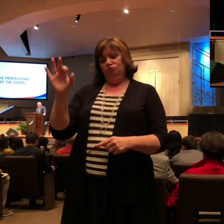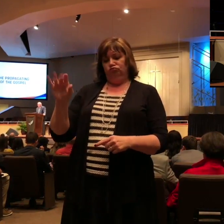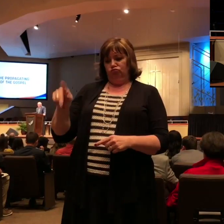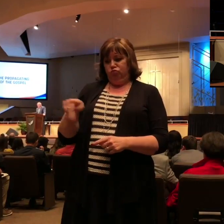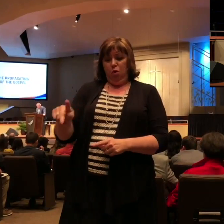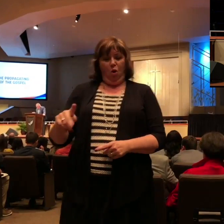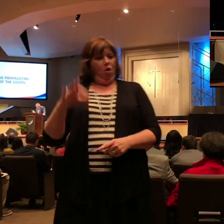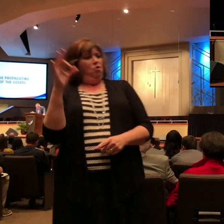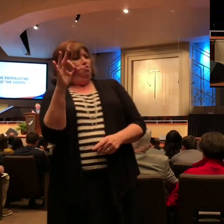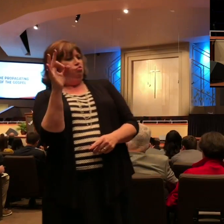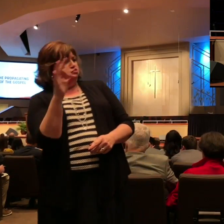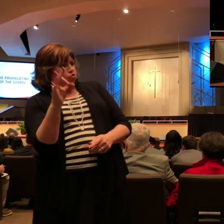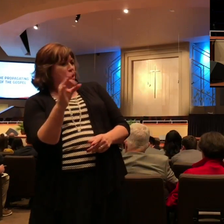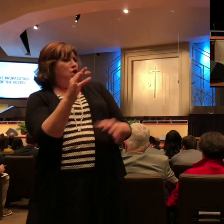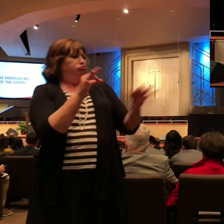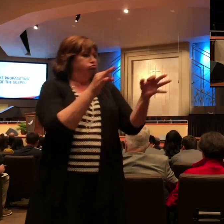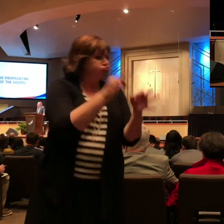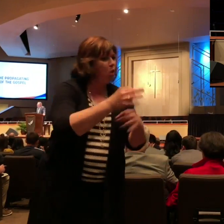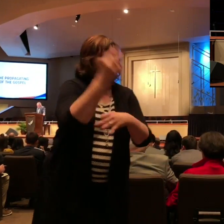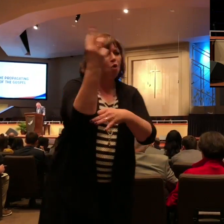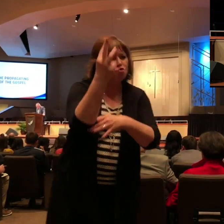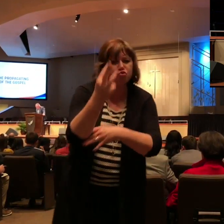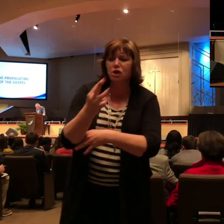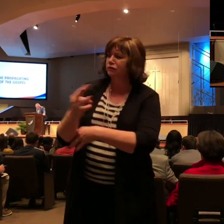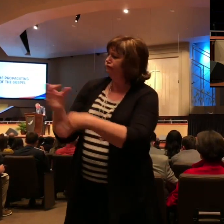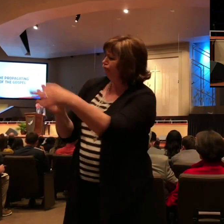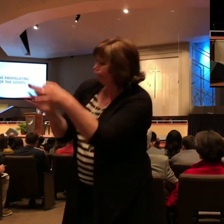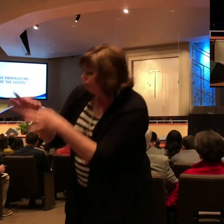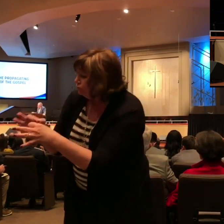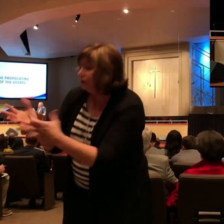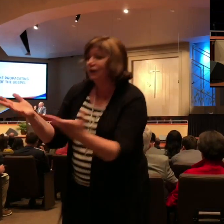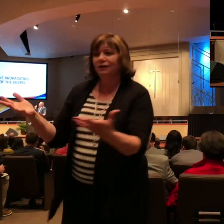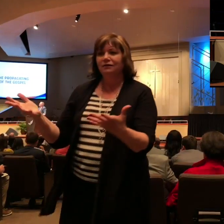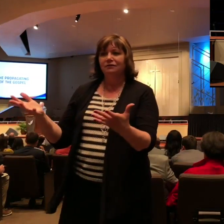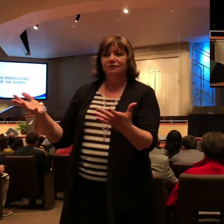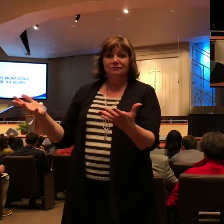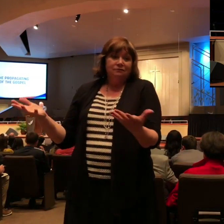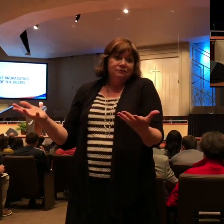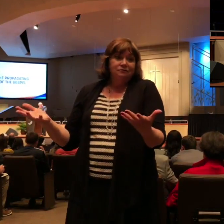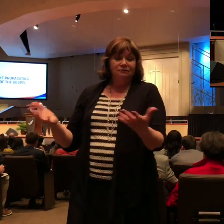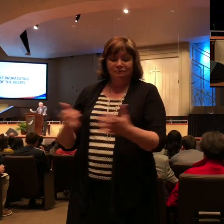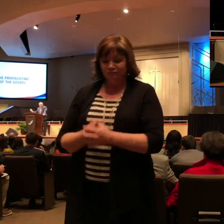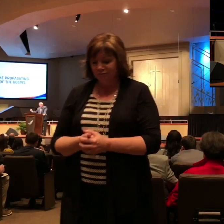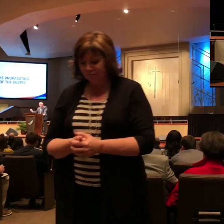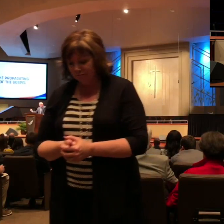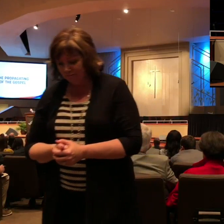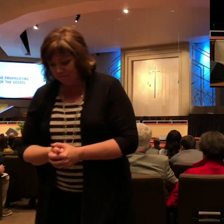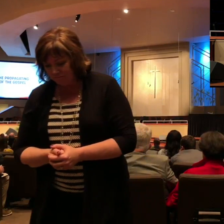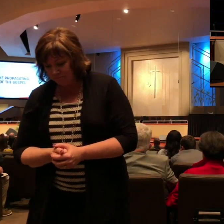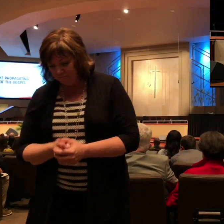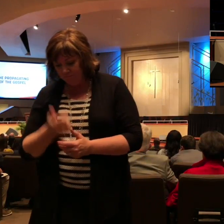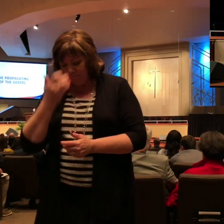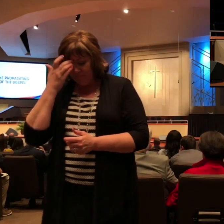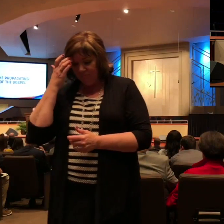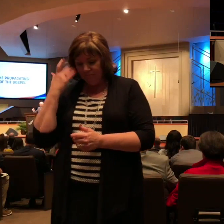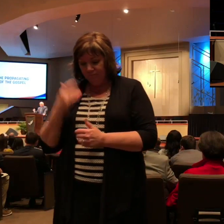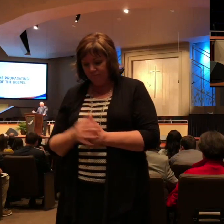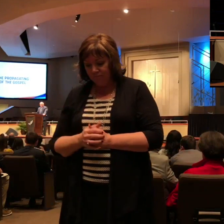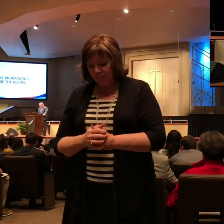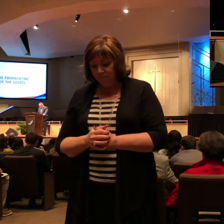Nero turned on the Christian community in A.D. 64, which would have been less than five years after Paul wrote this